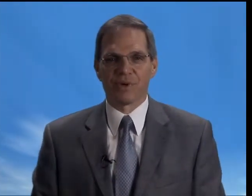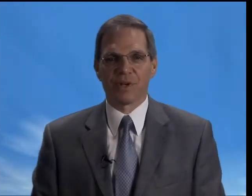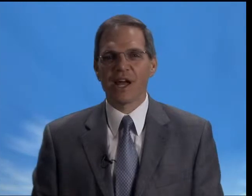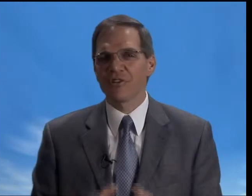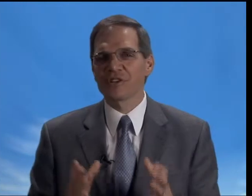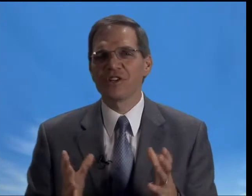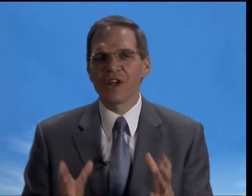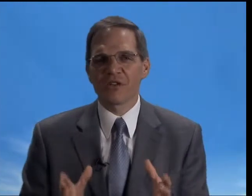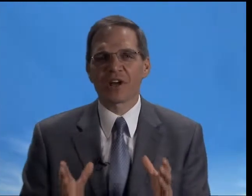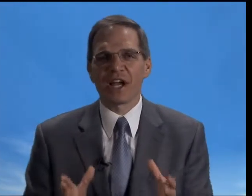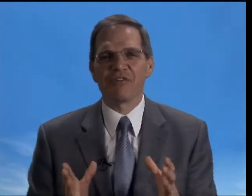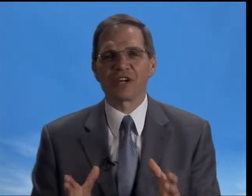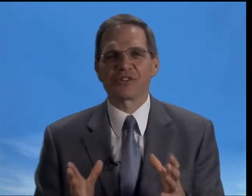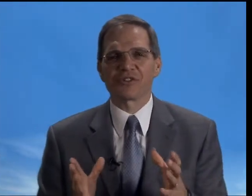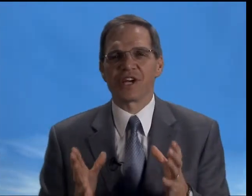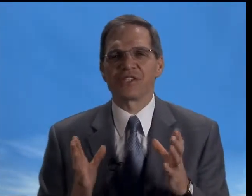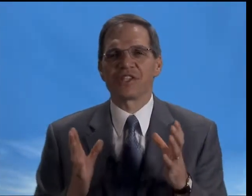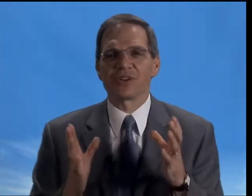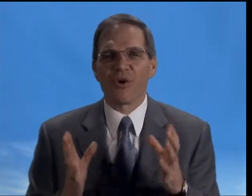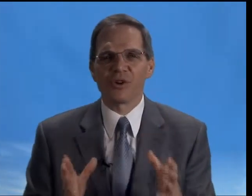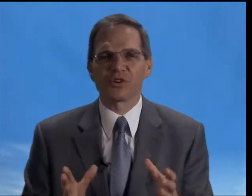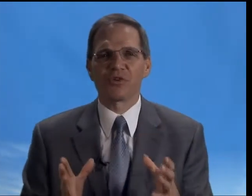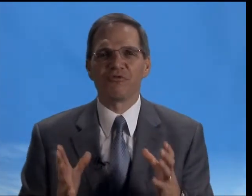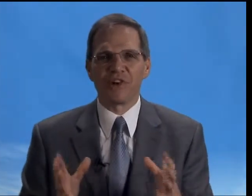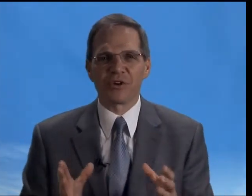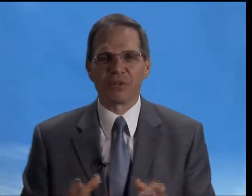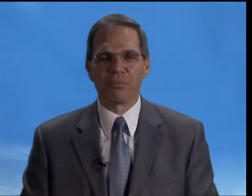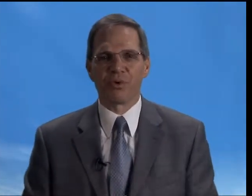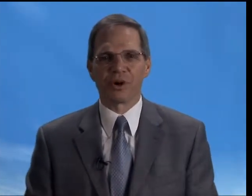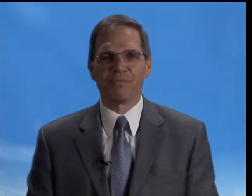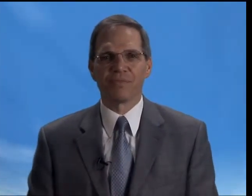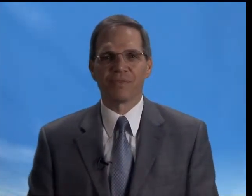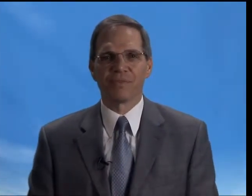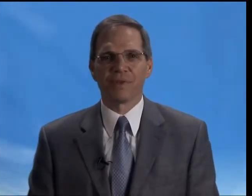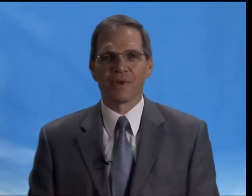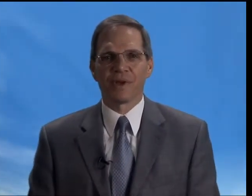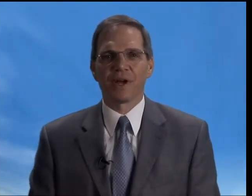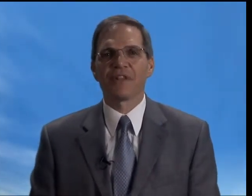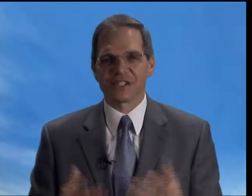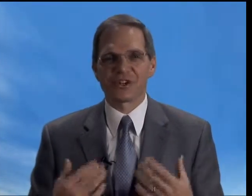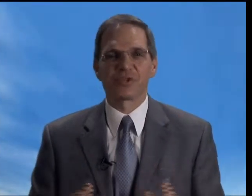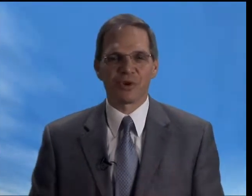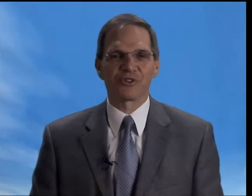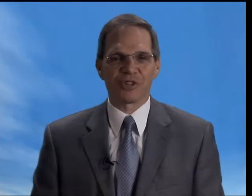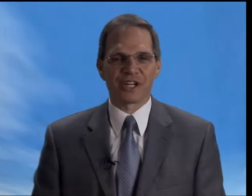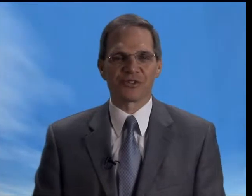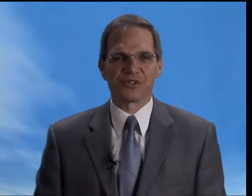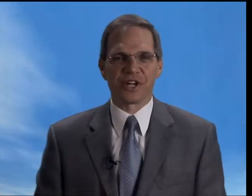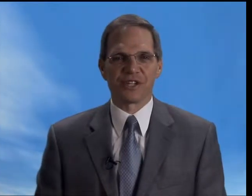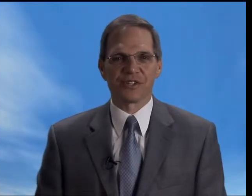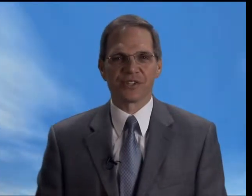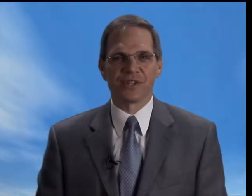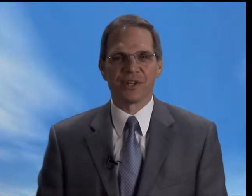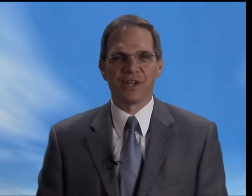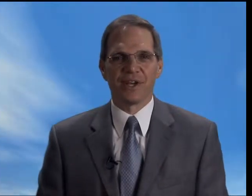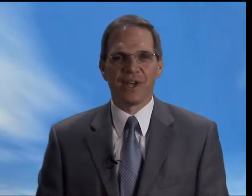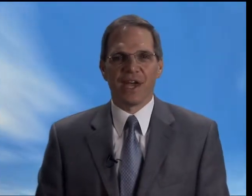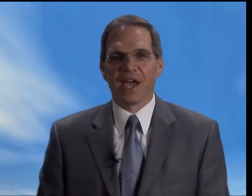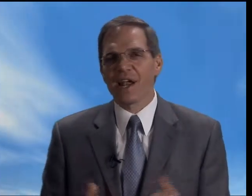Now there's another kind of exercise that's also very important. And that's our spiritual exercises. And